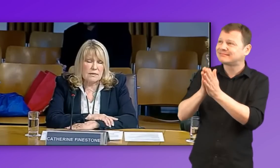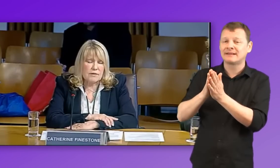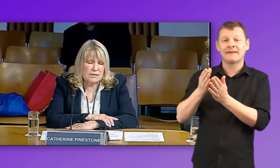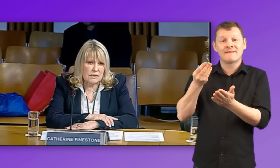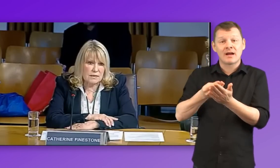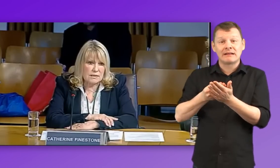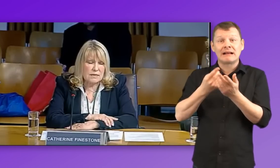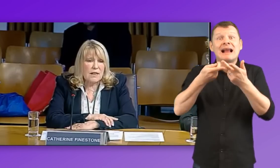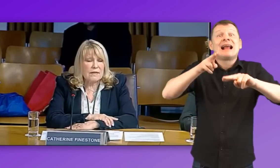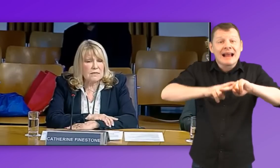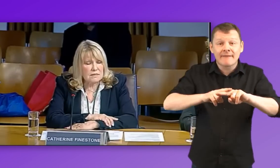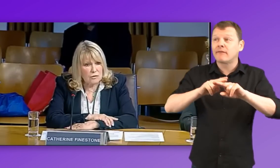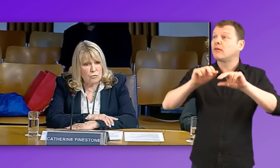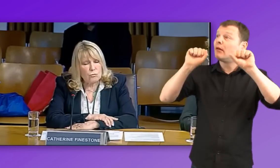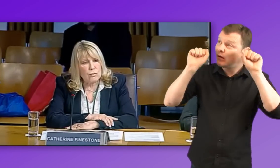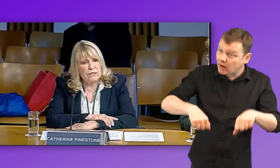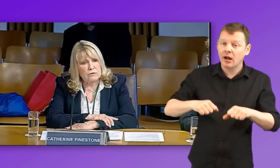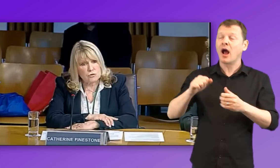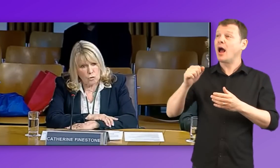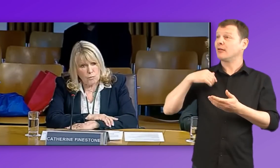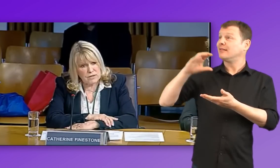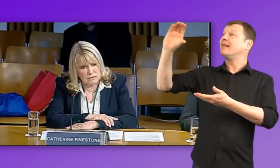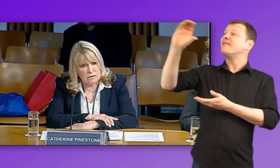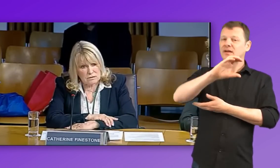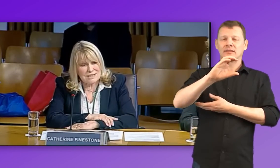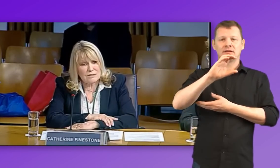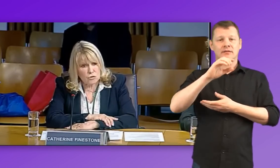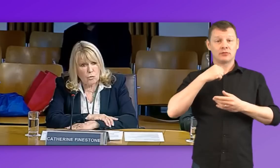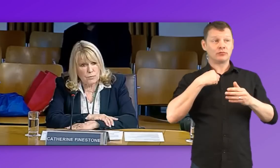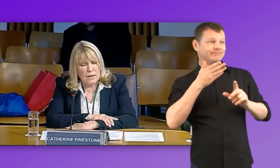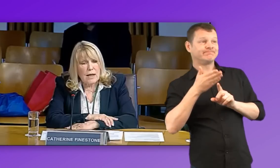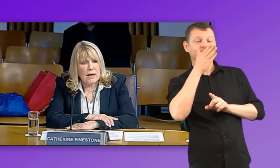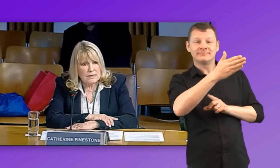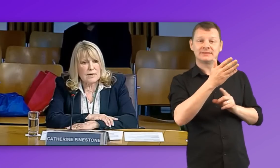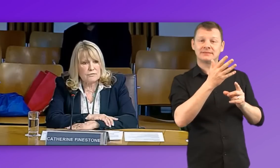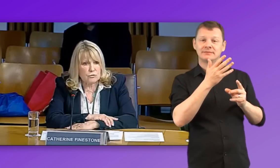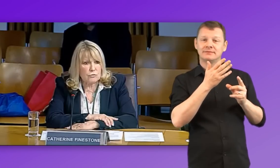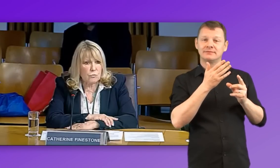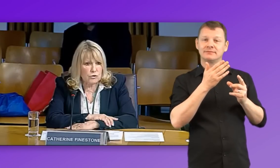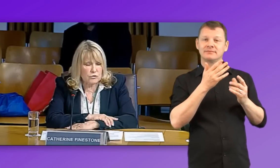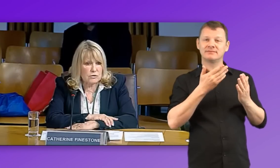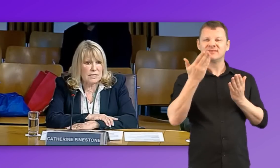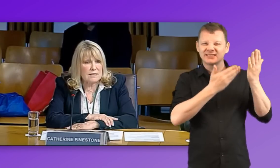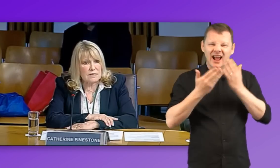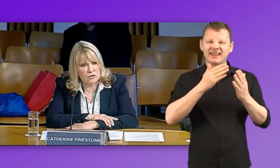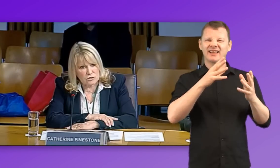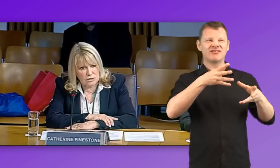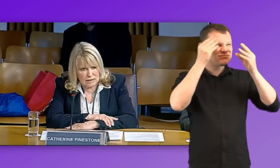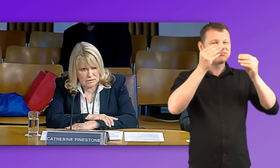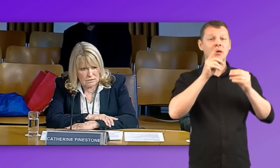if that's agreed, they continue with their job, their day job, and have to do the modules in addition to that.